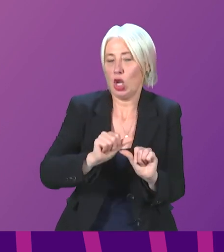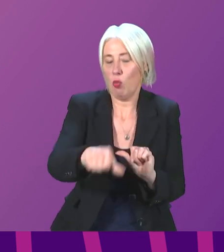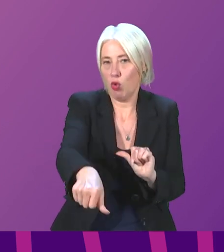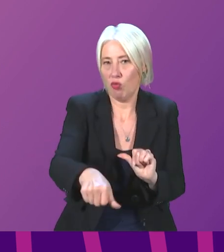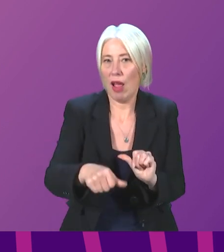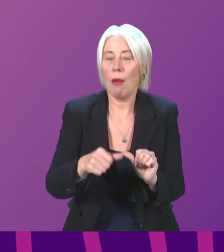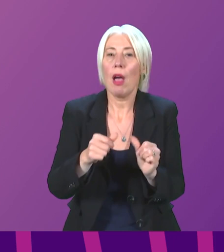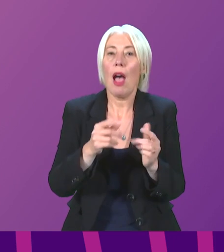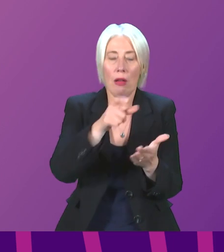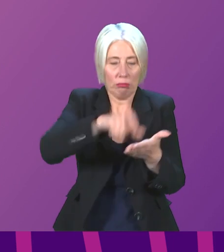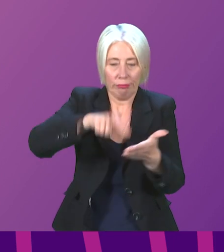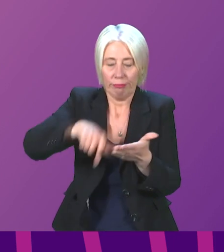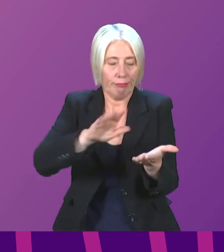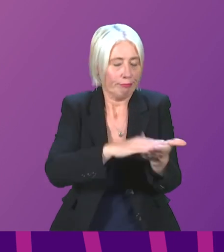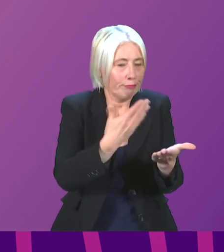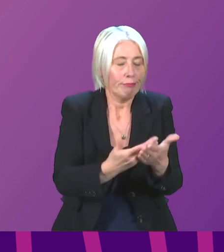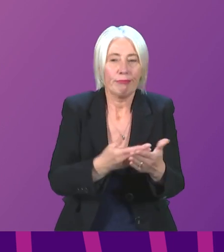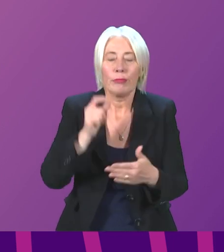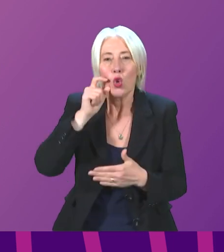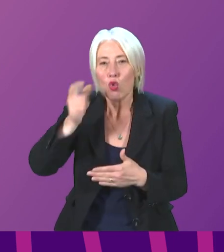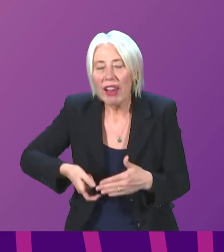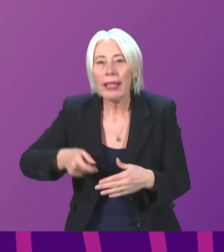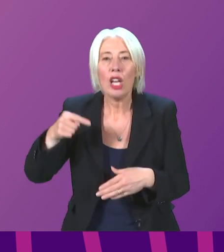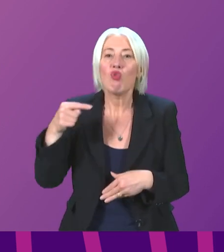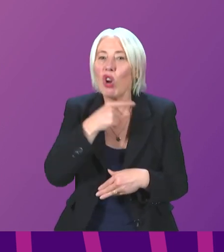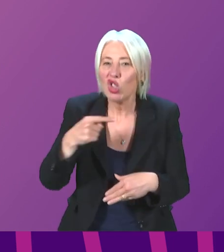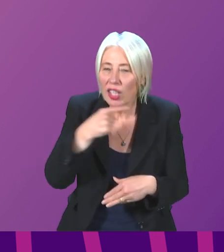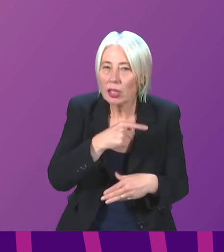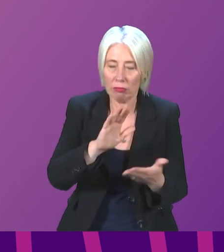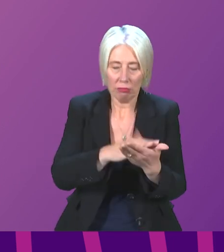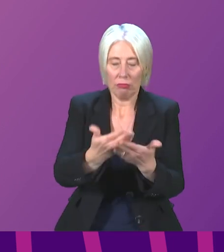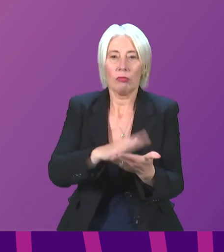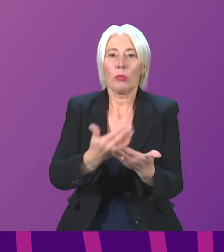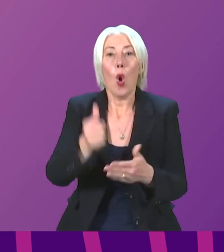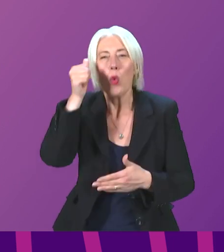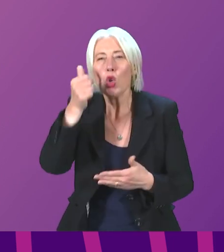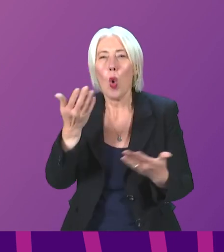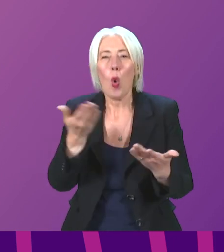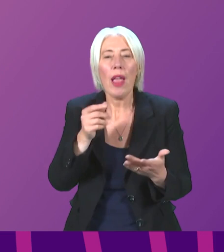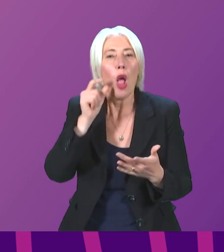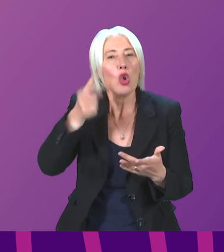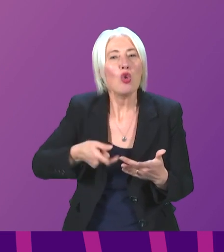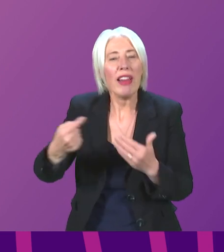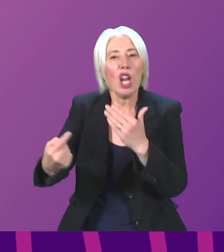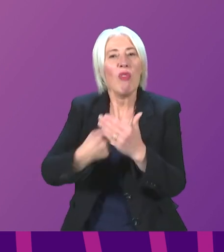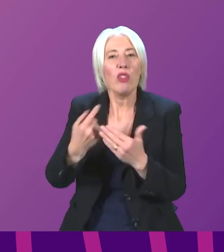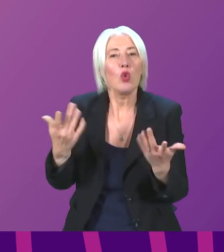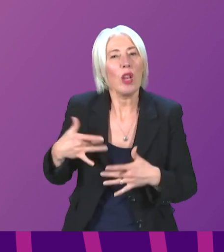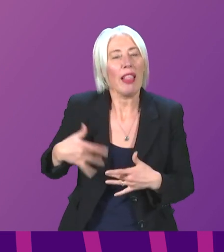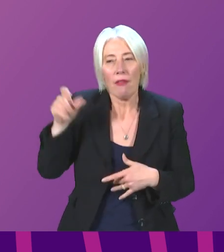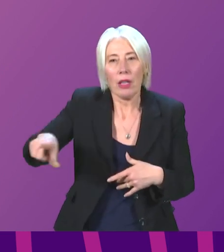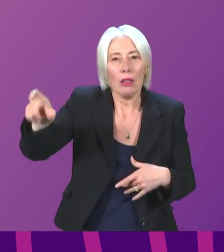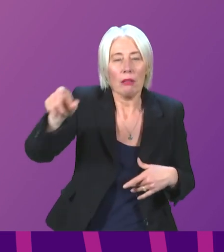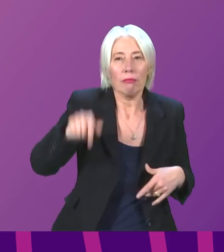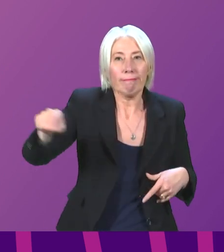Materials have been translated into Ukrainian and Russian. Of course, we know where those Ukrainian refugees are,